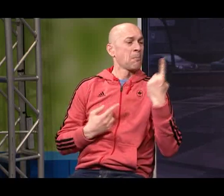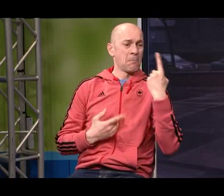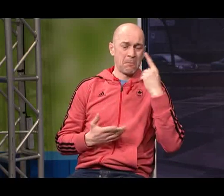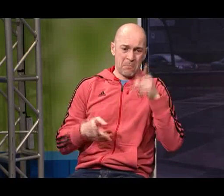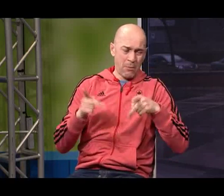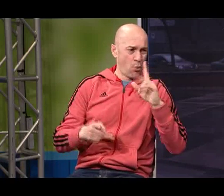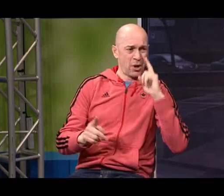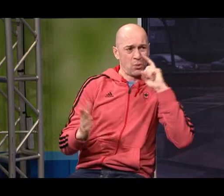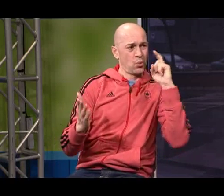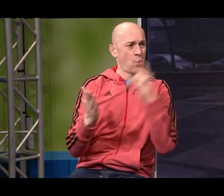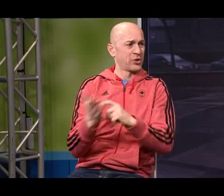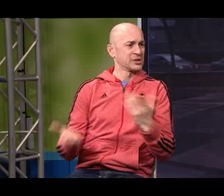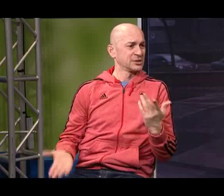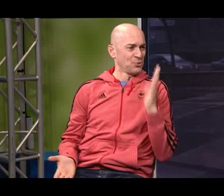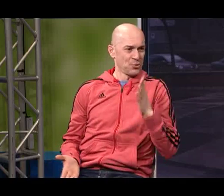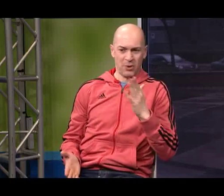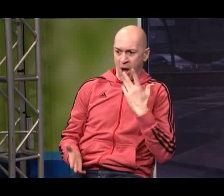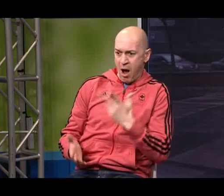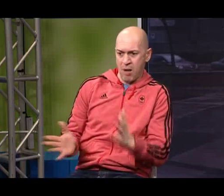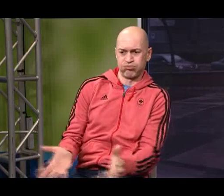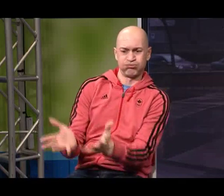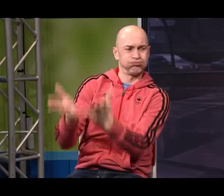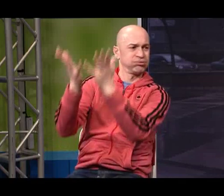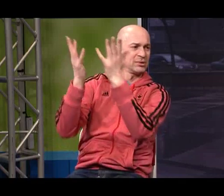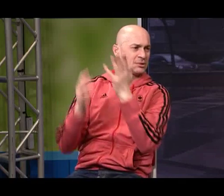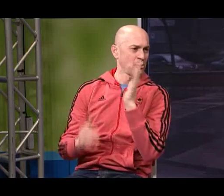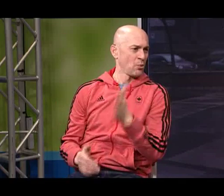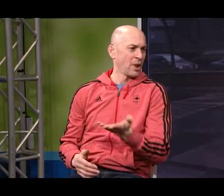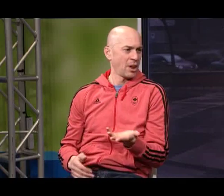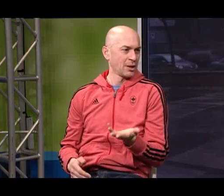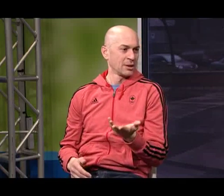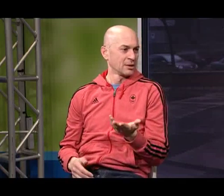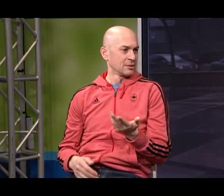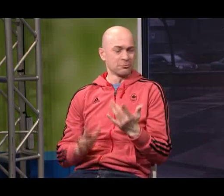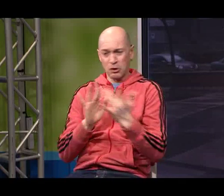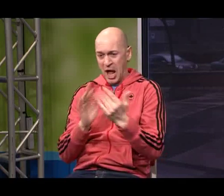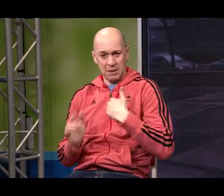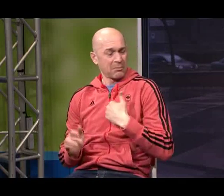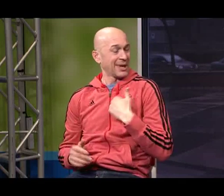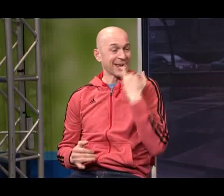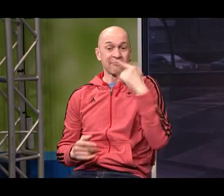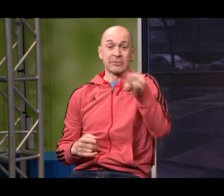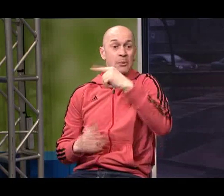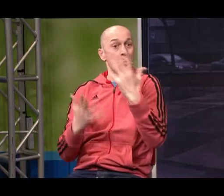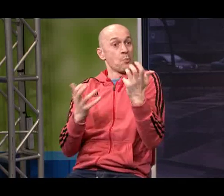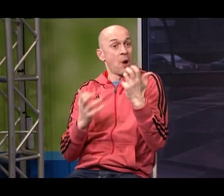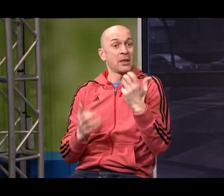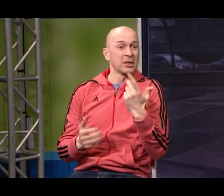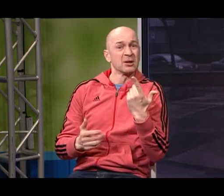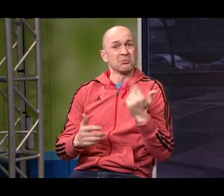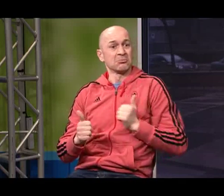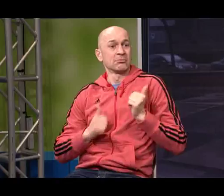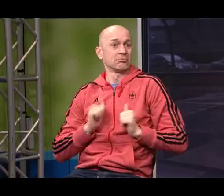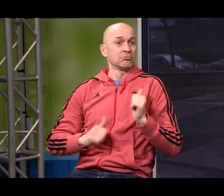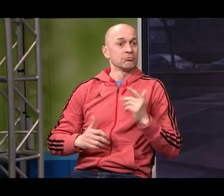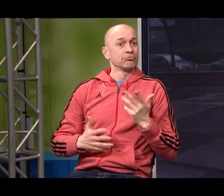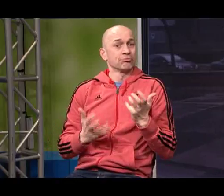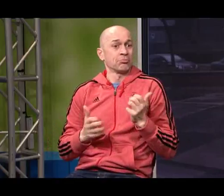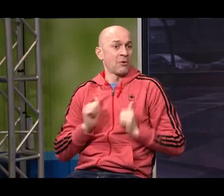If you have the technique You have to show it And people will recognize you You know, the same with me You know, I had the technique And I